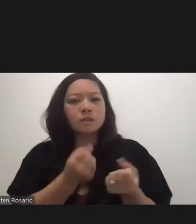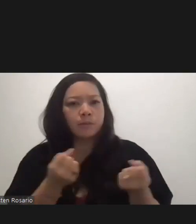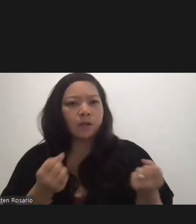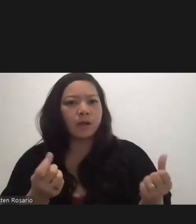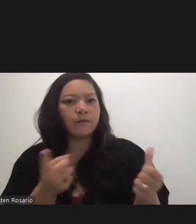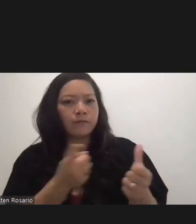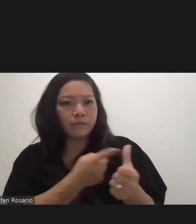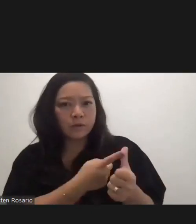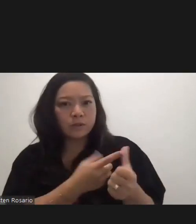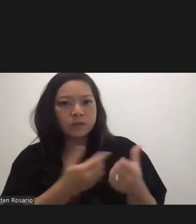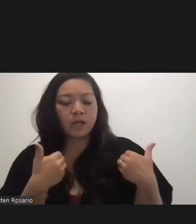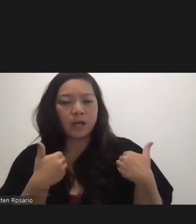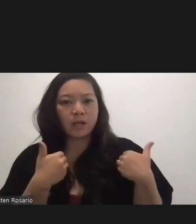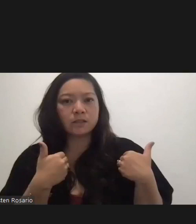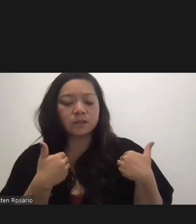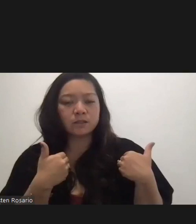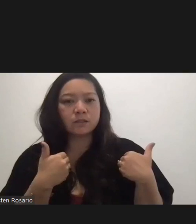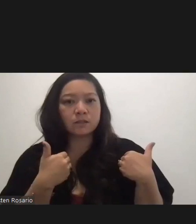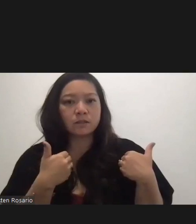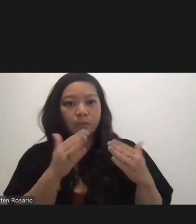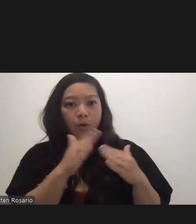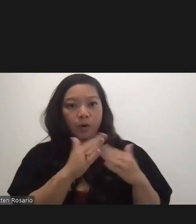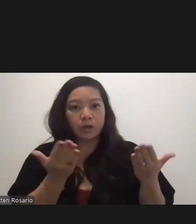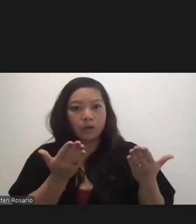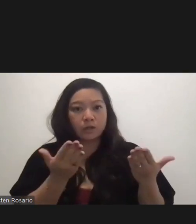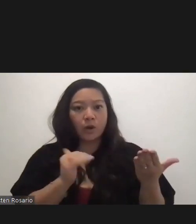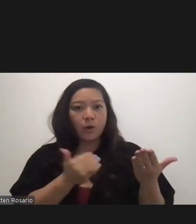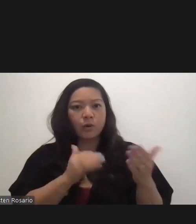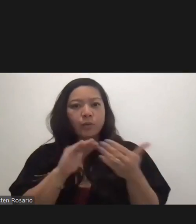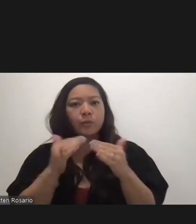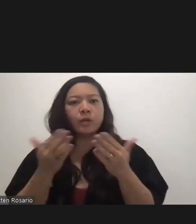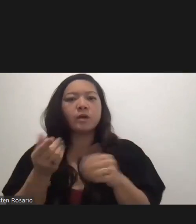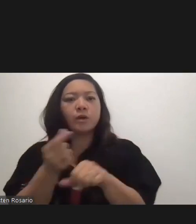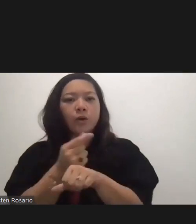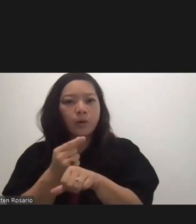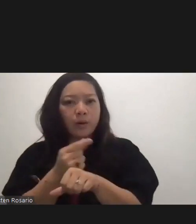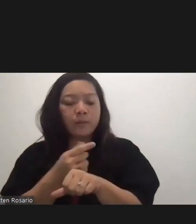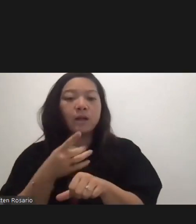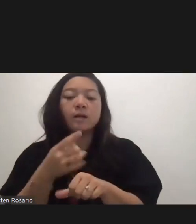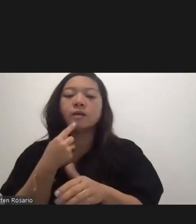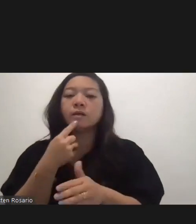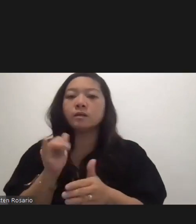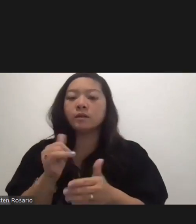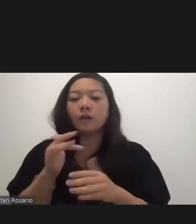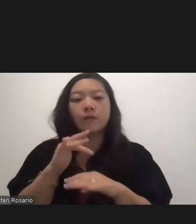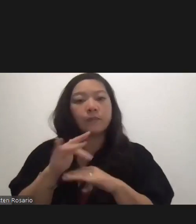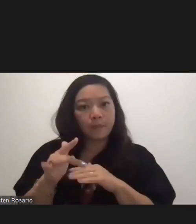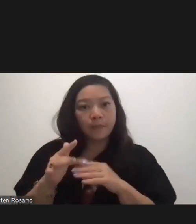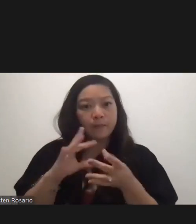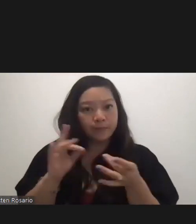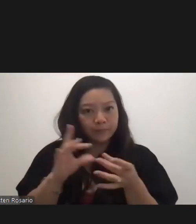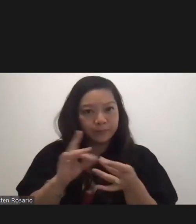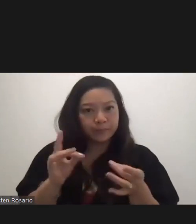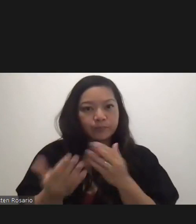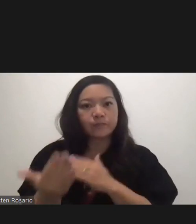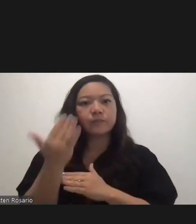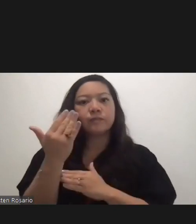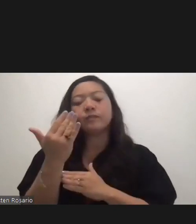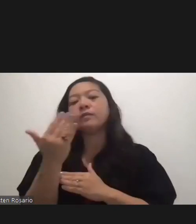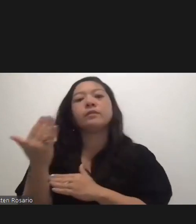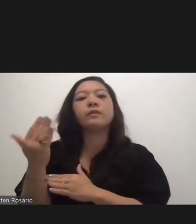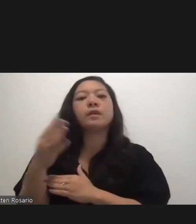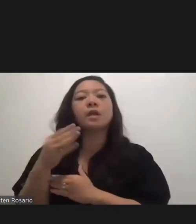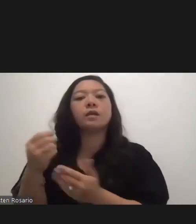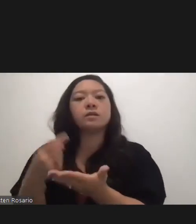has to be prioritized to our community. And so, like I have said earlier this morning in discussions